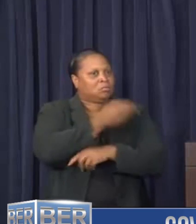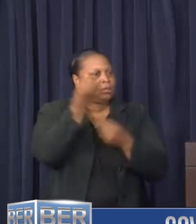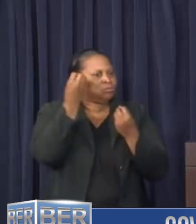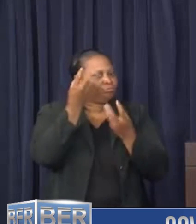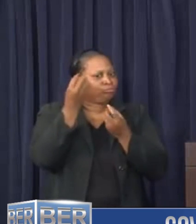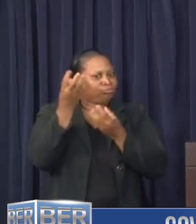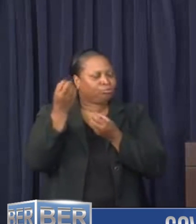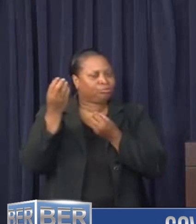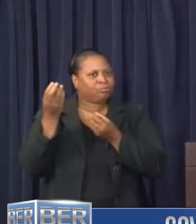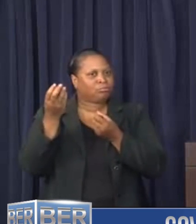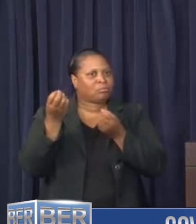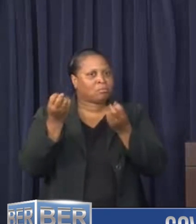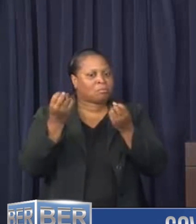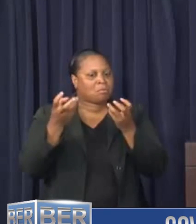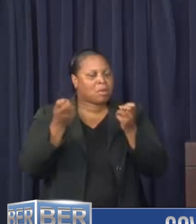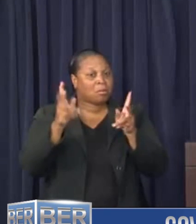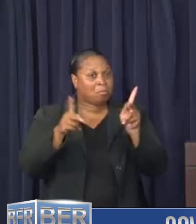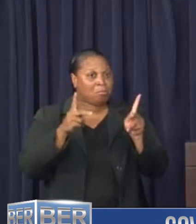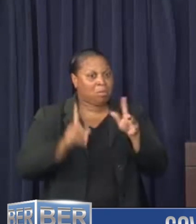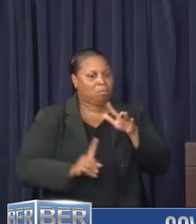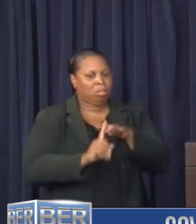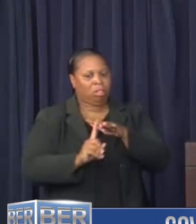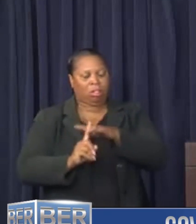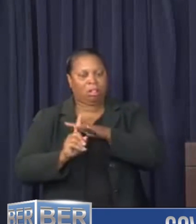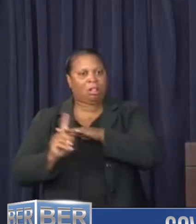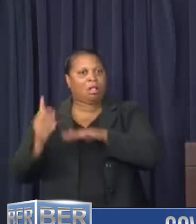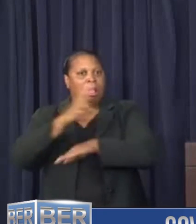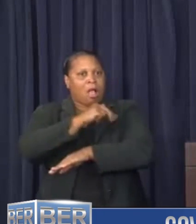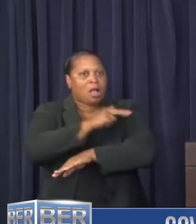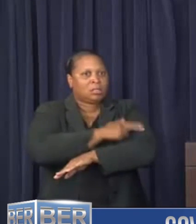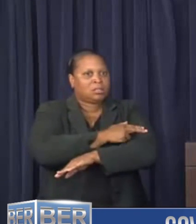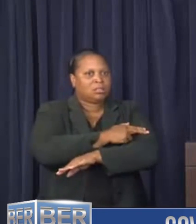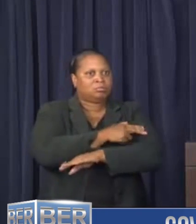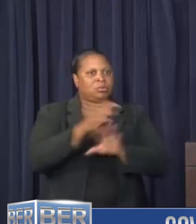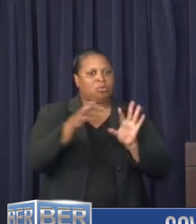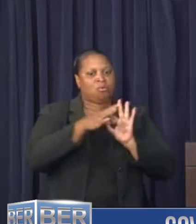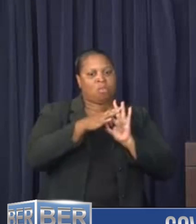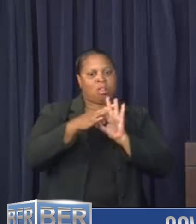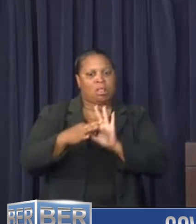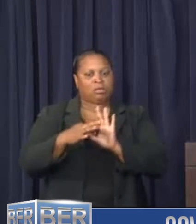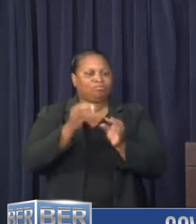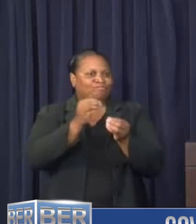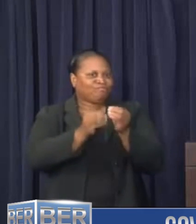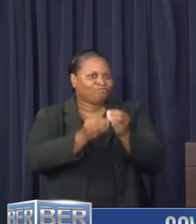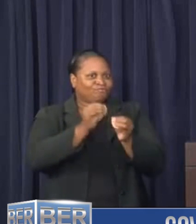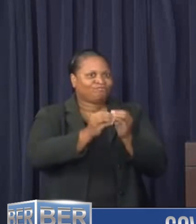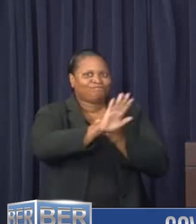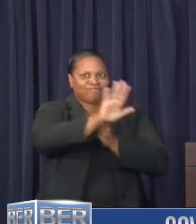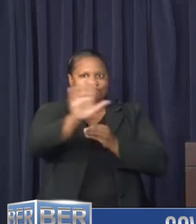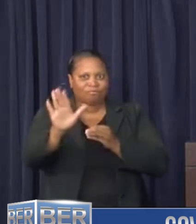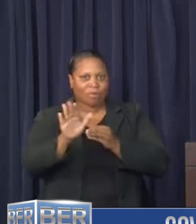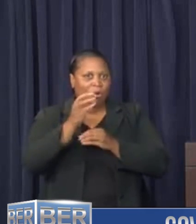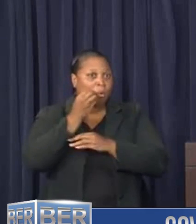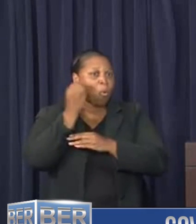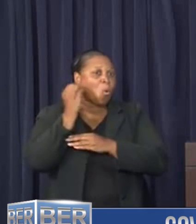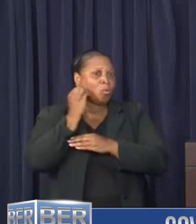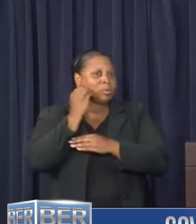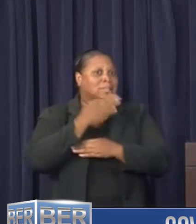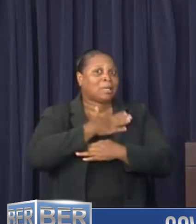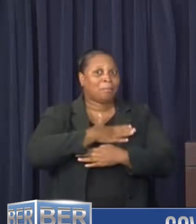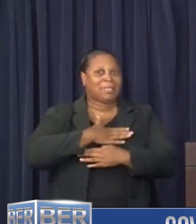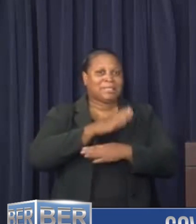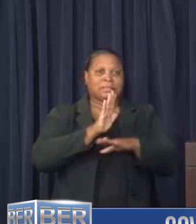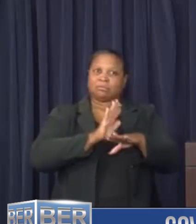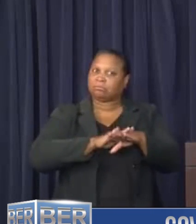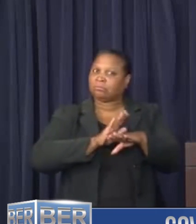persons that have come in to be treated for injuries related to repairs of their homes. Please be